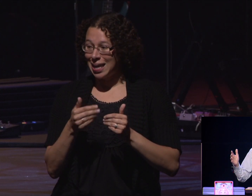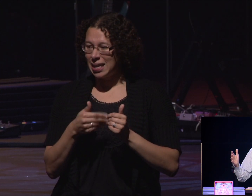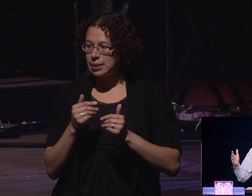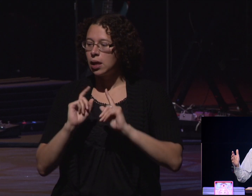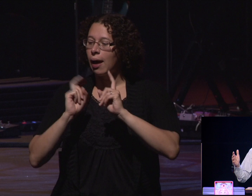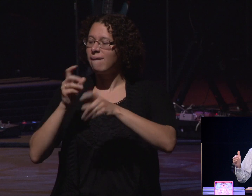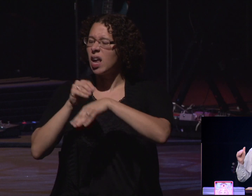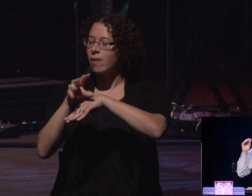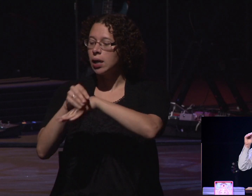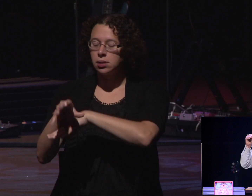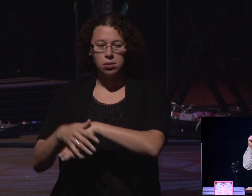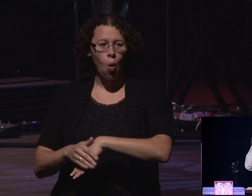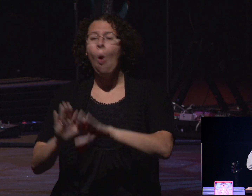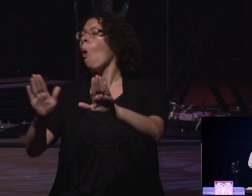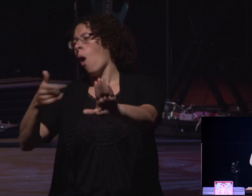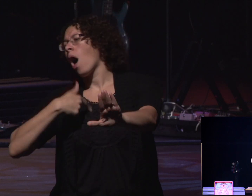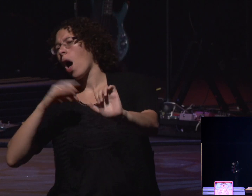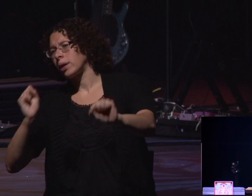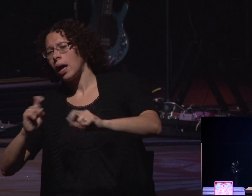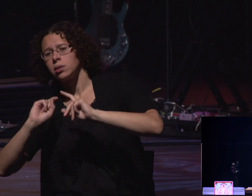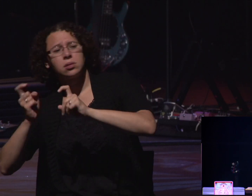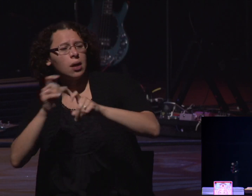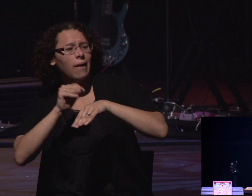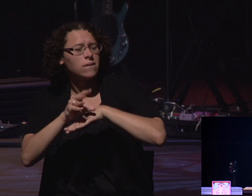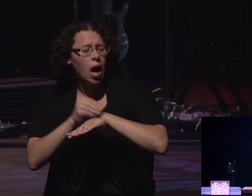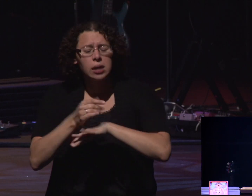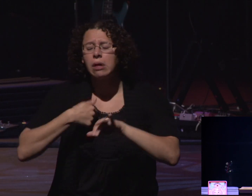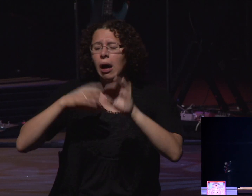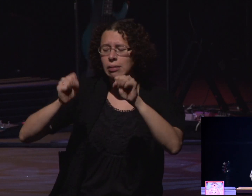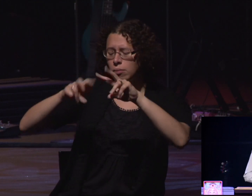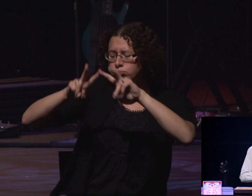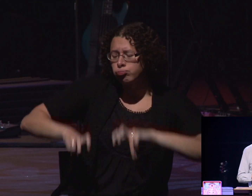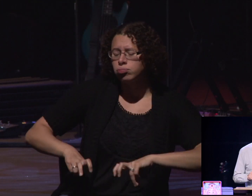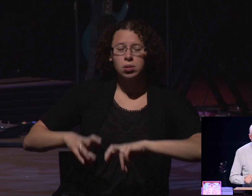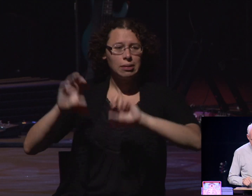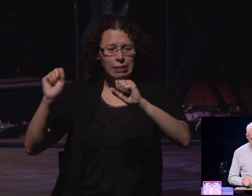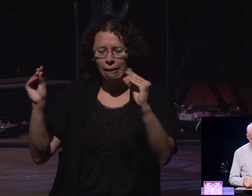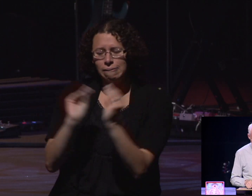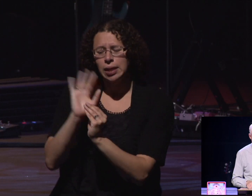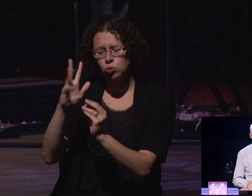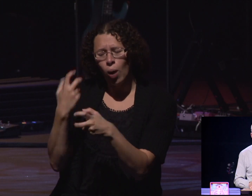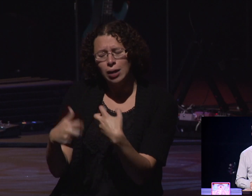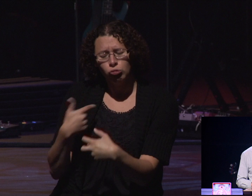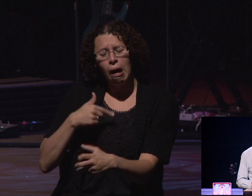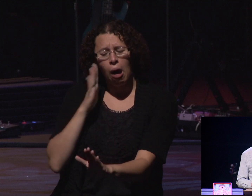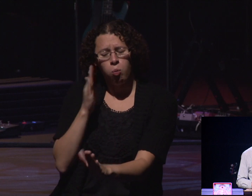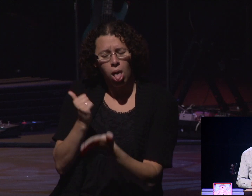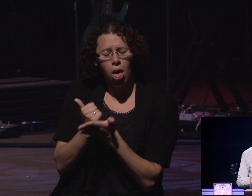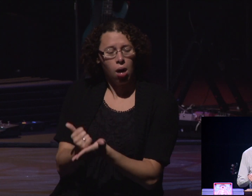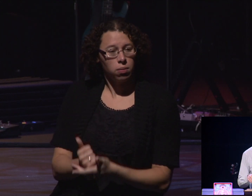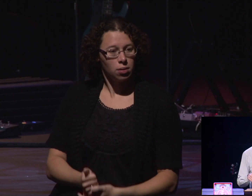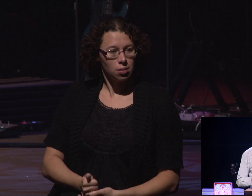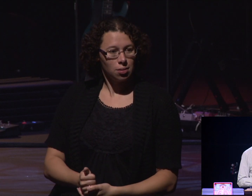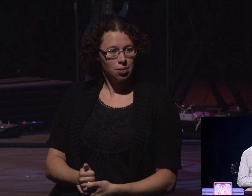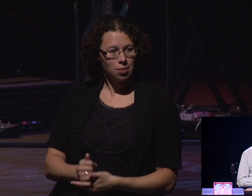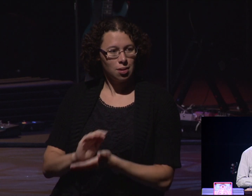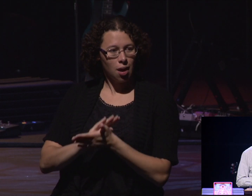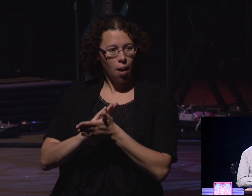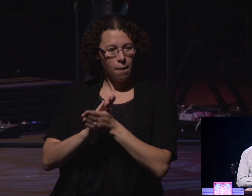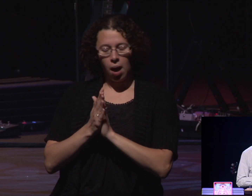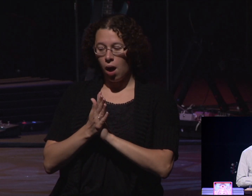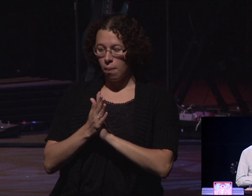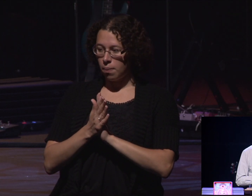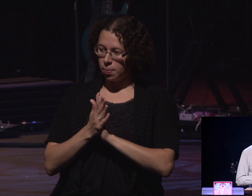in that role? We can give advice. We can assess your problems. We can fix all your issues that you've got there. We become the self